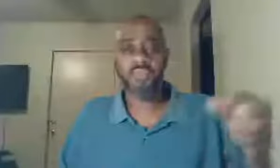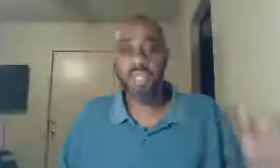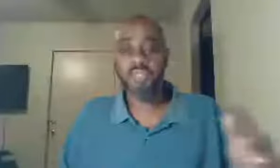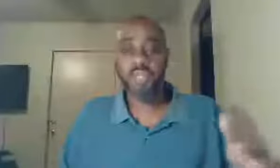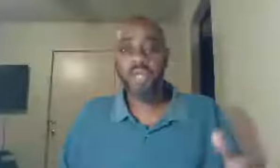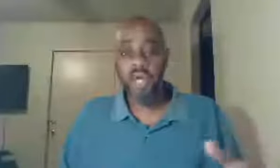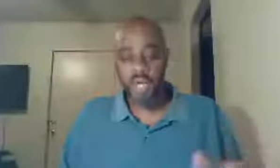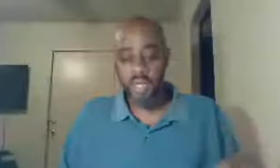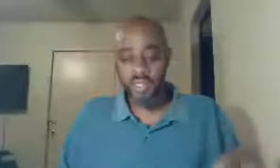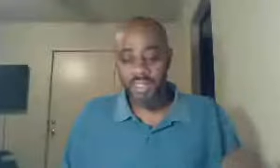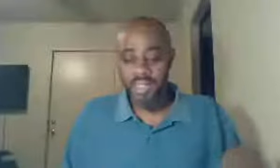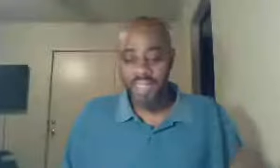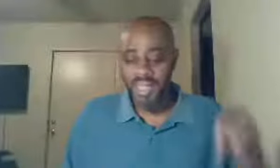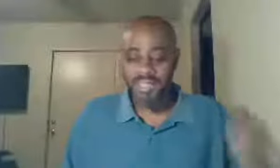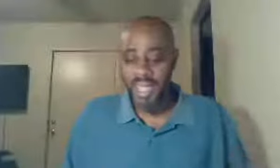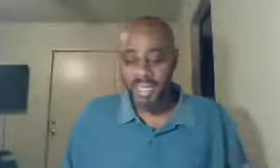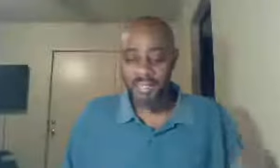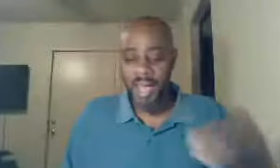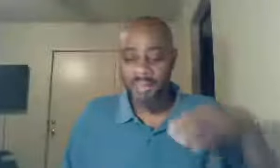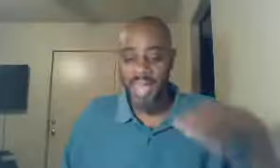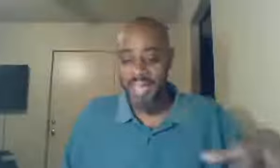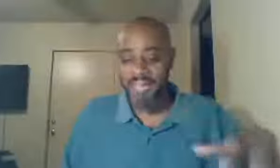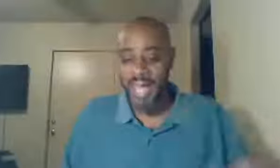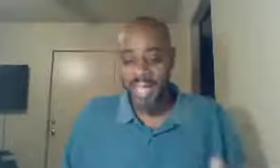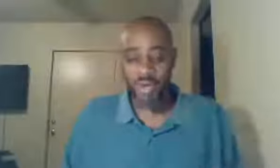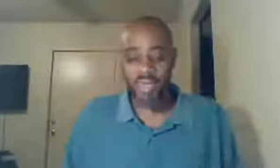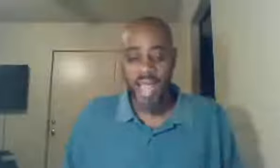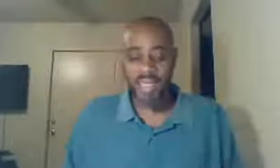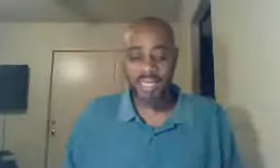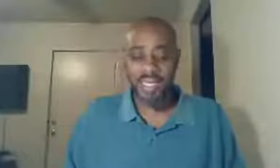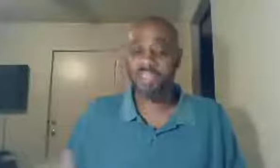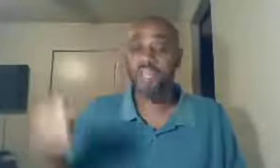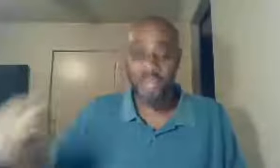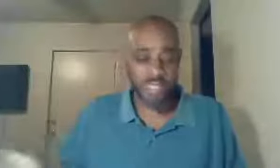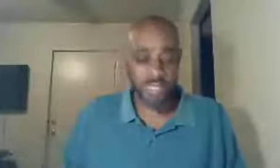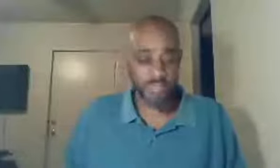speech, he's not saying, I'm anti, or knocking against, learnedness,